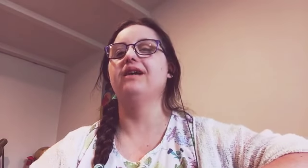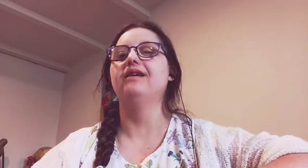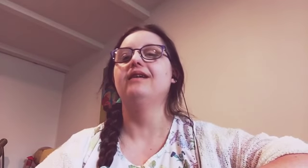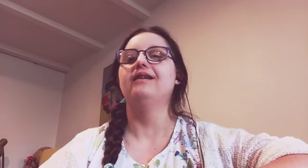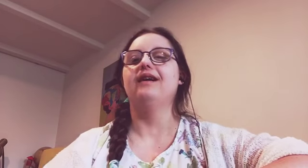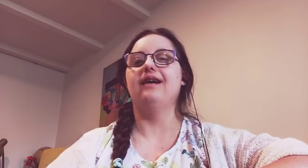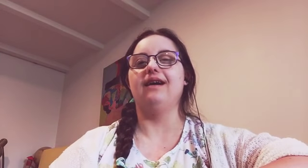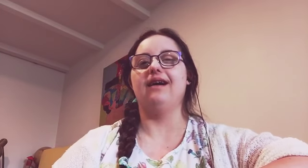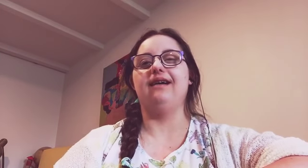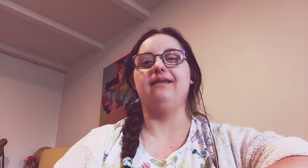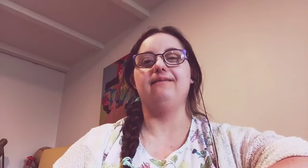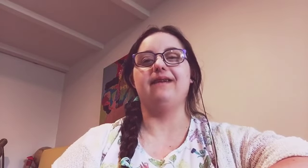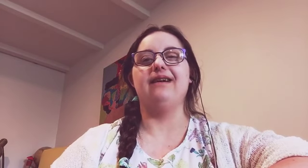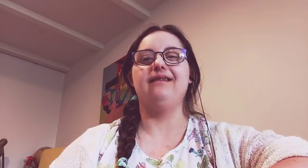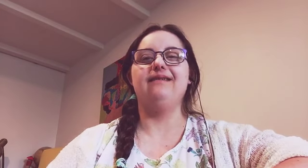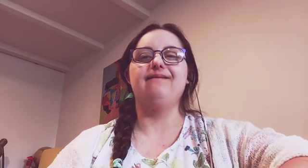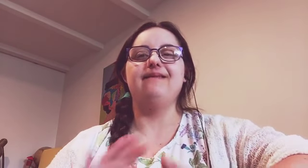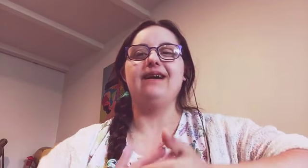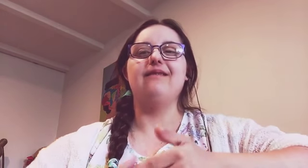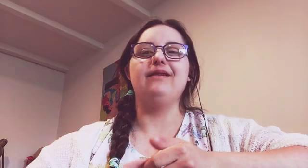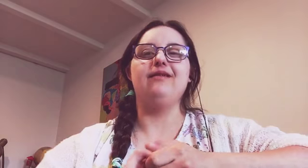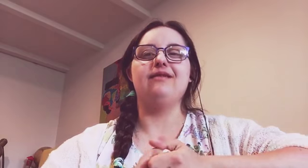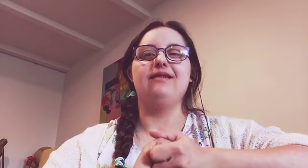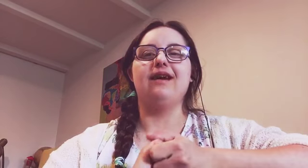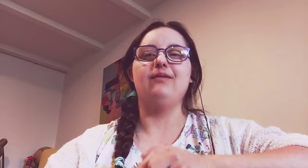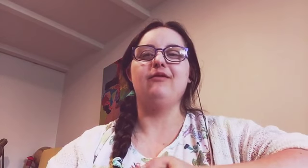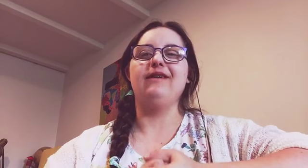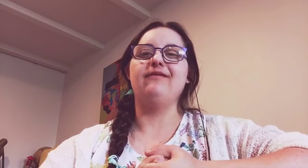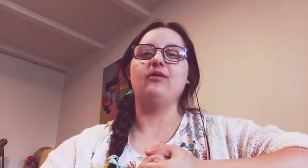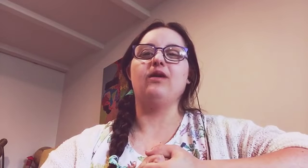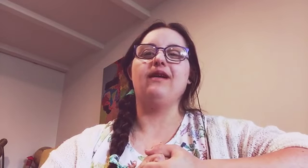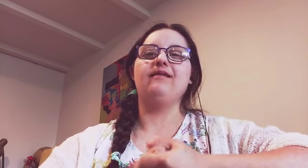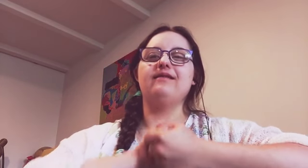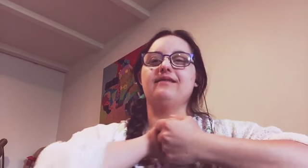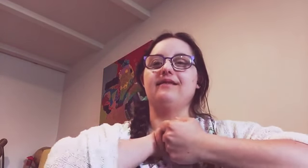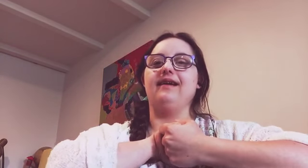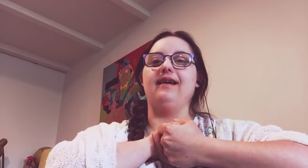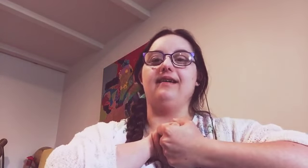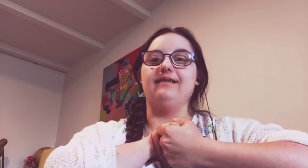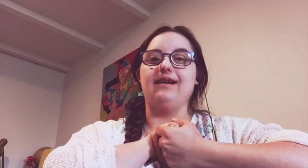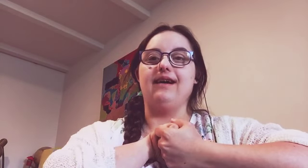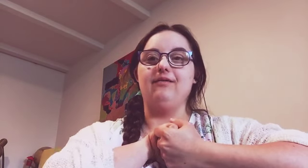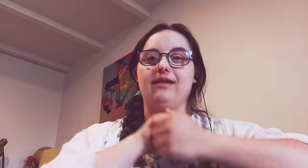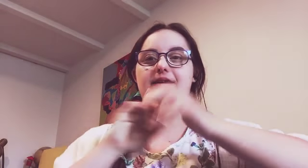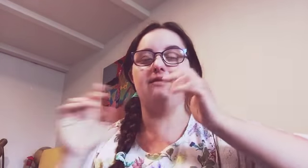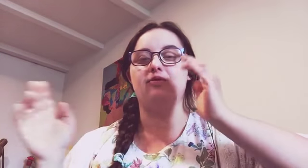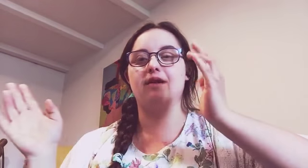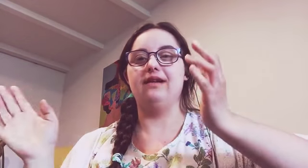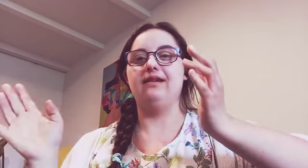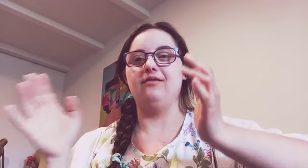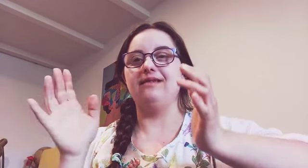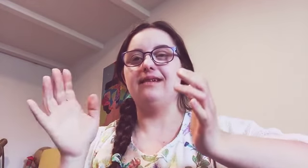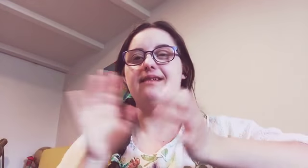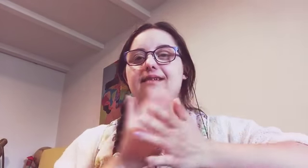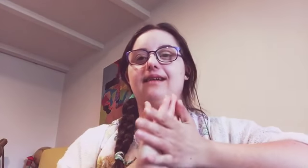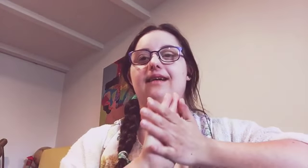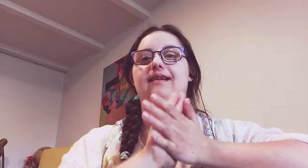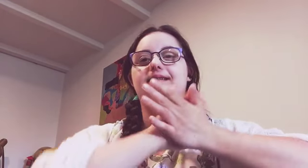And I have been using iMovie for a while and I really enjoy using it and